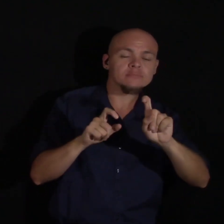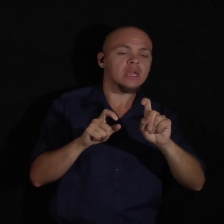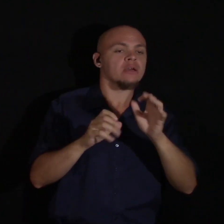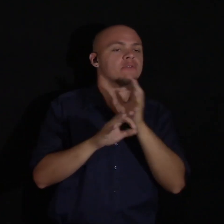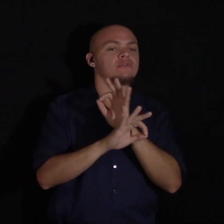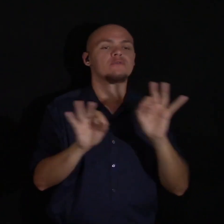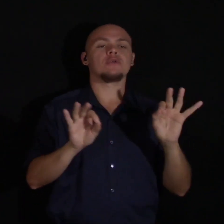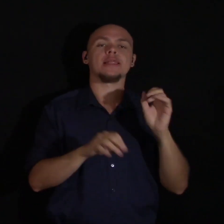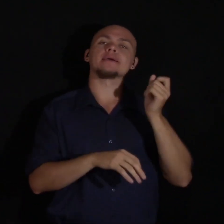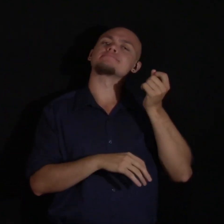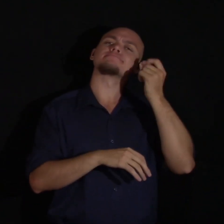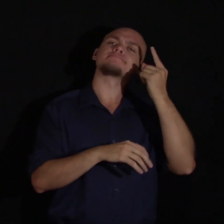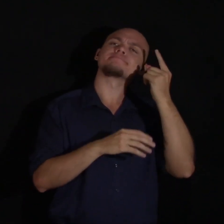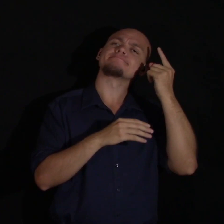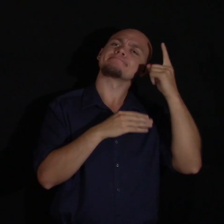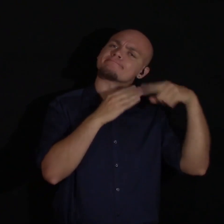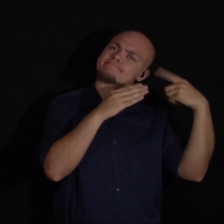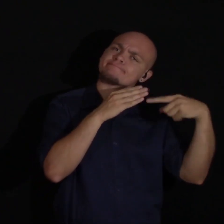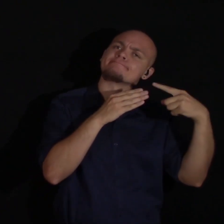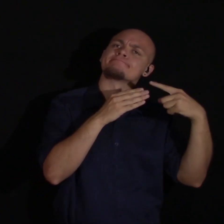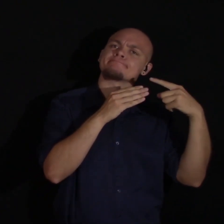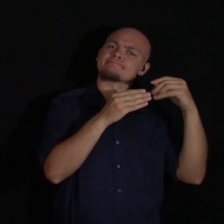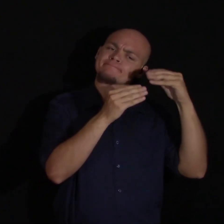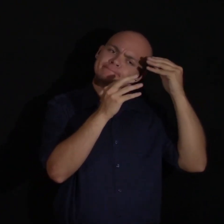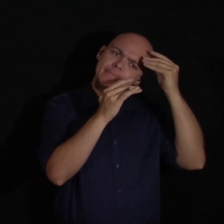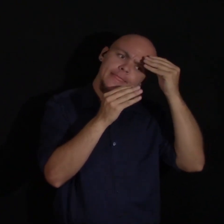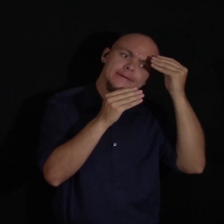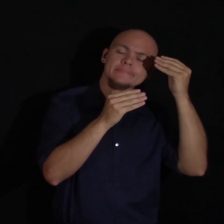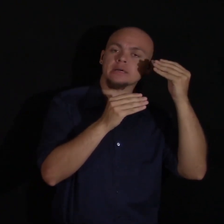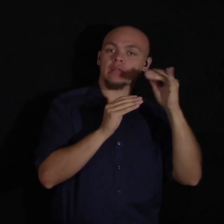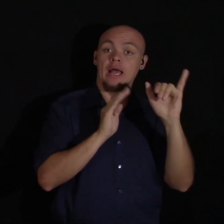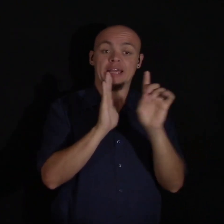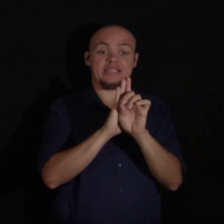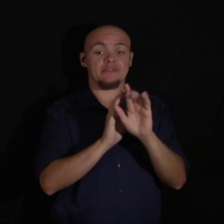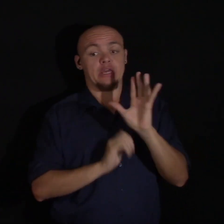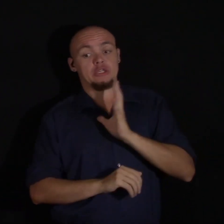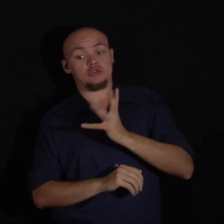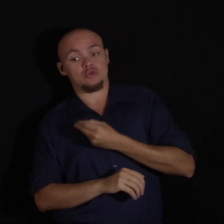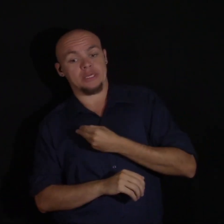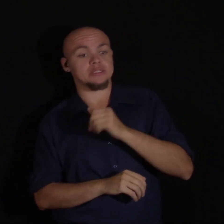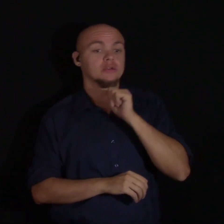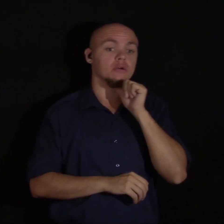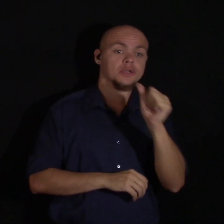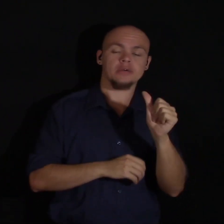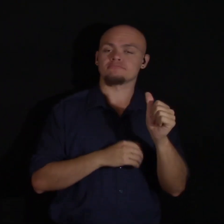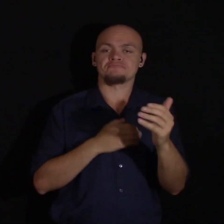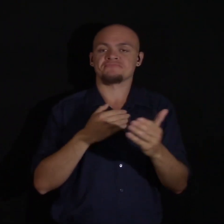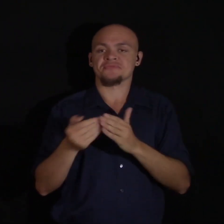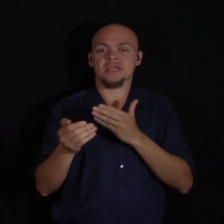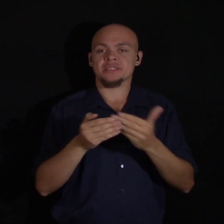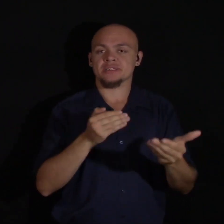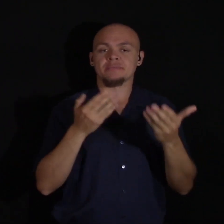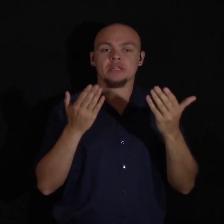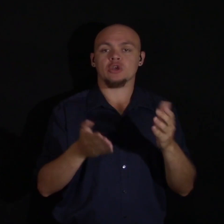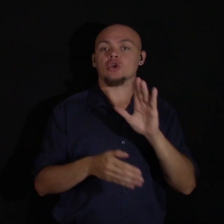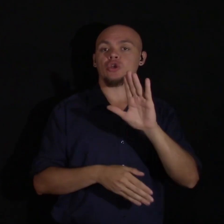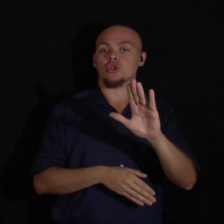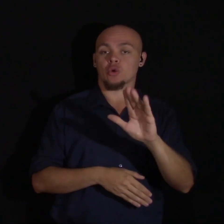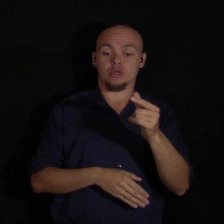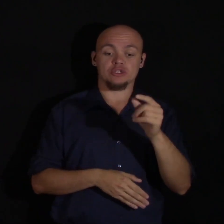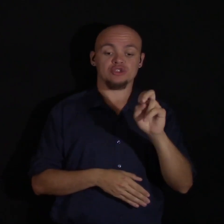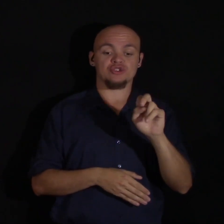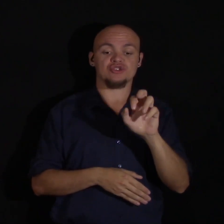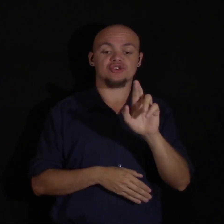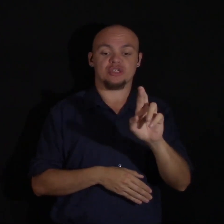because it's something that people should explore. Whether you identify as transgender or not, you should definitely explore your gender and your gender expression.